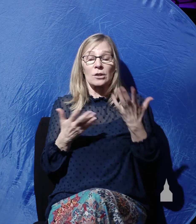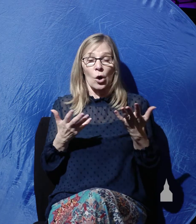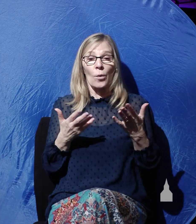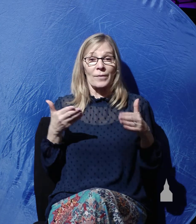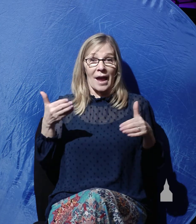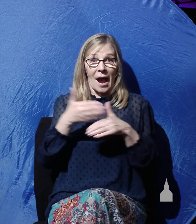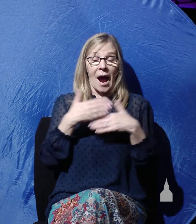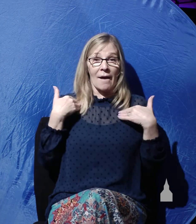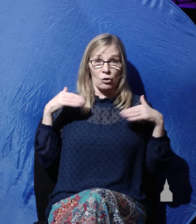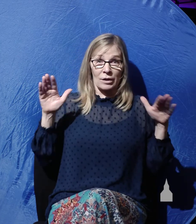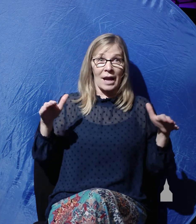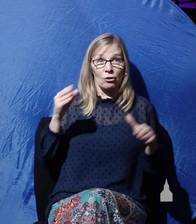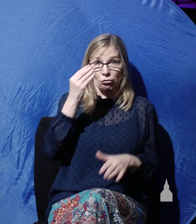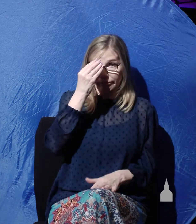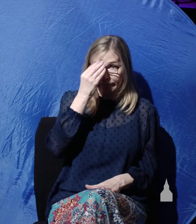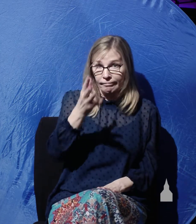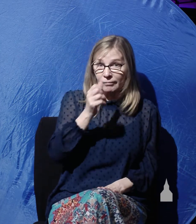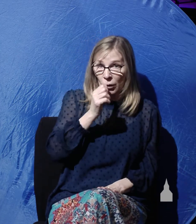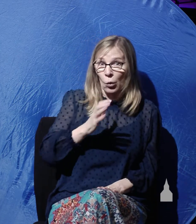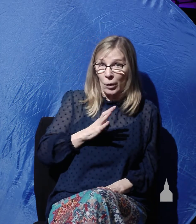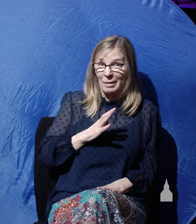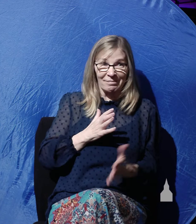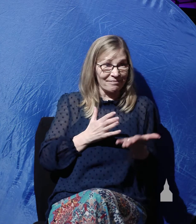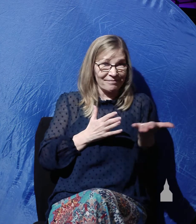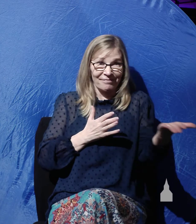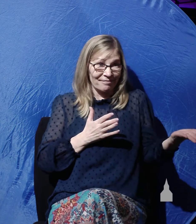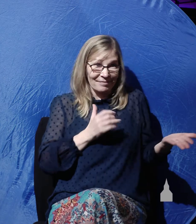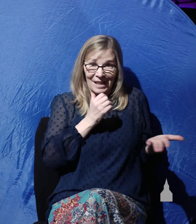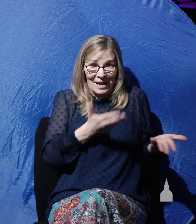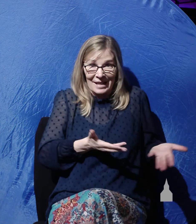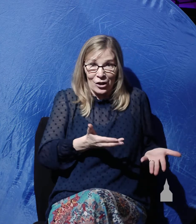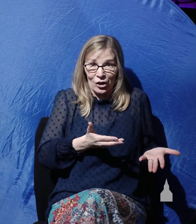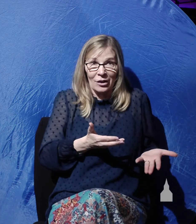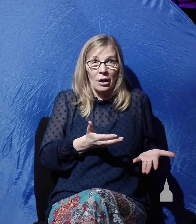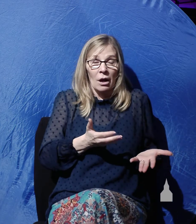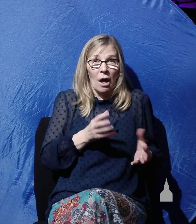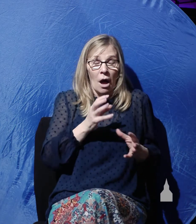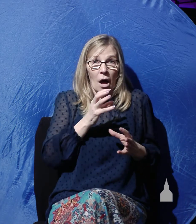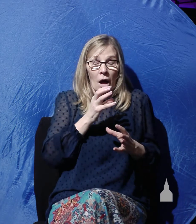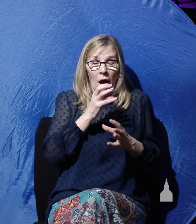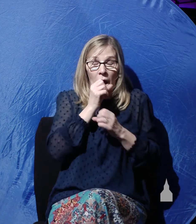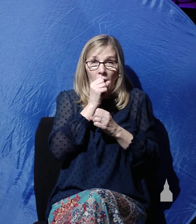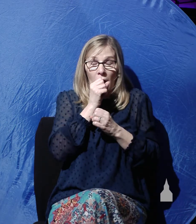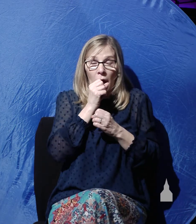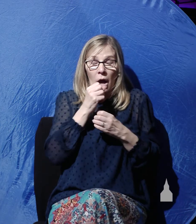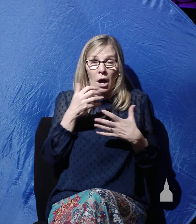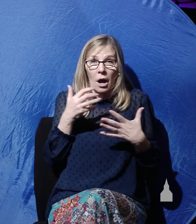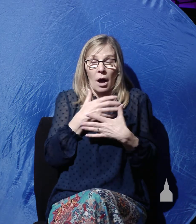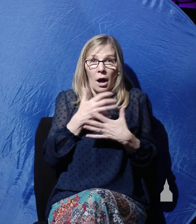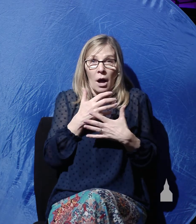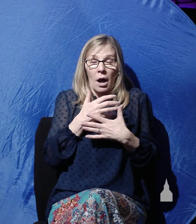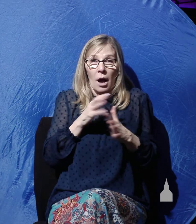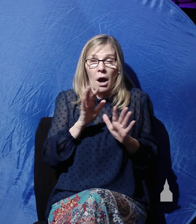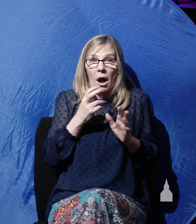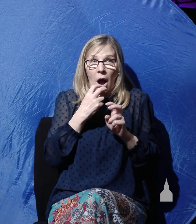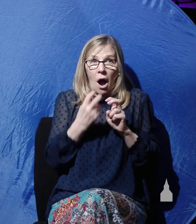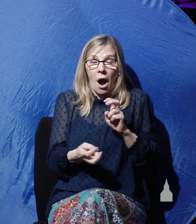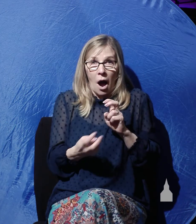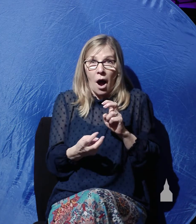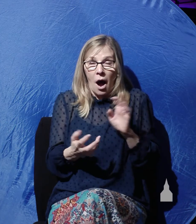the angels spoke to the women, they left the tomb area speechless with fear, as well as I would assume some joy,